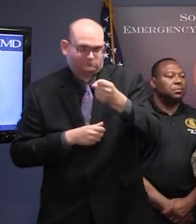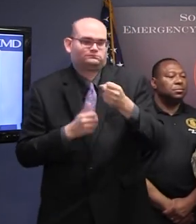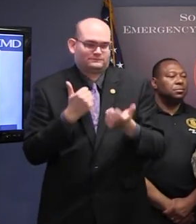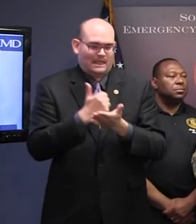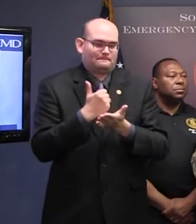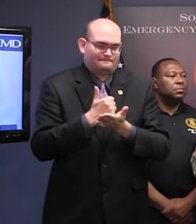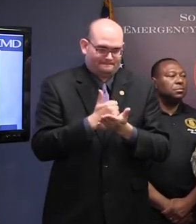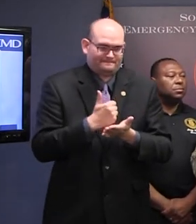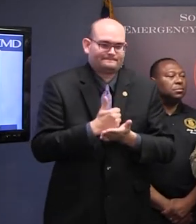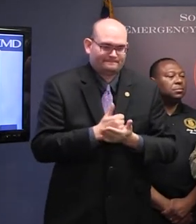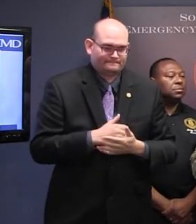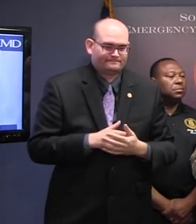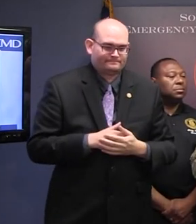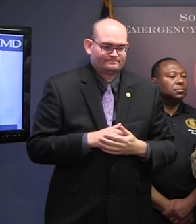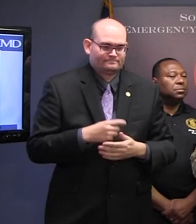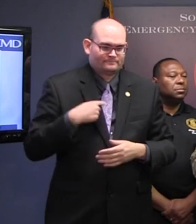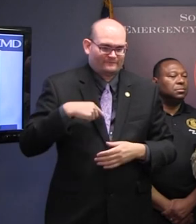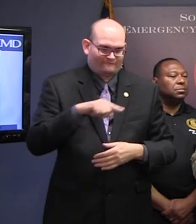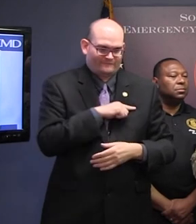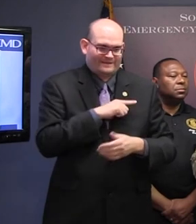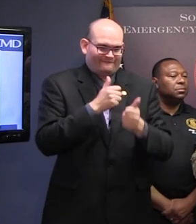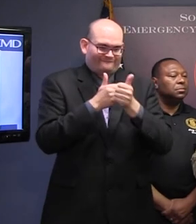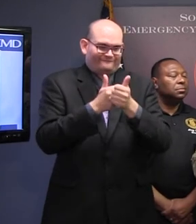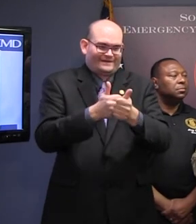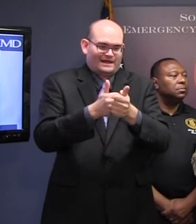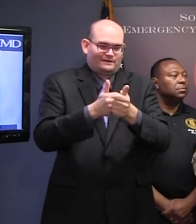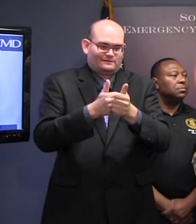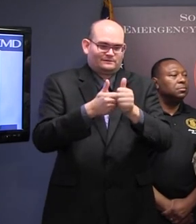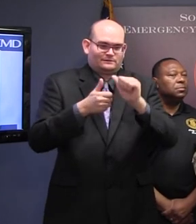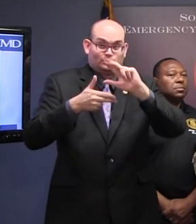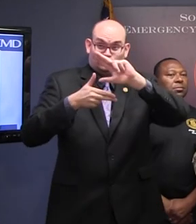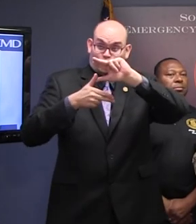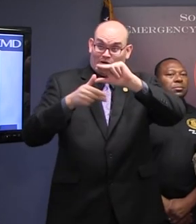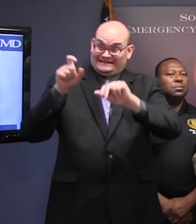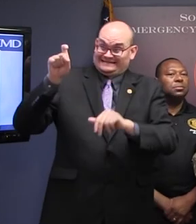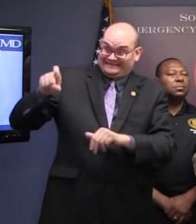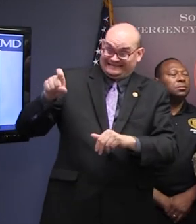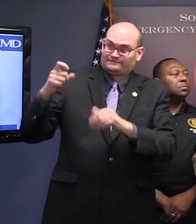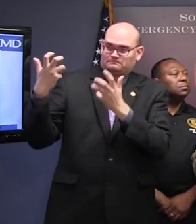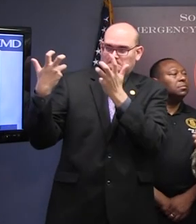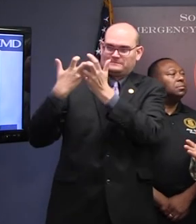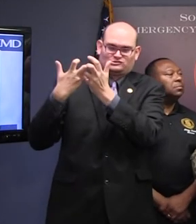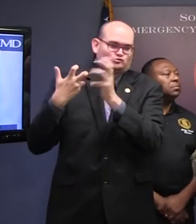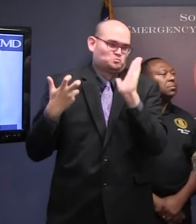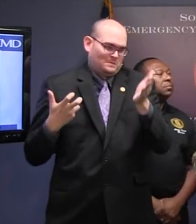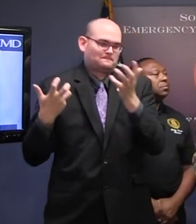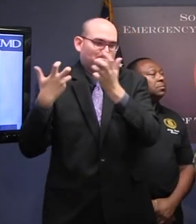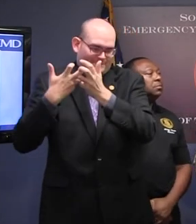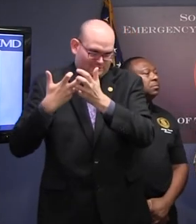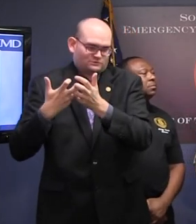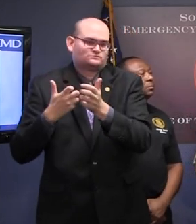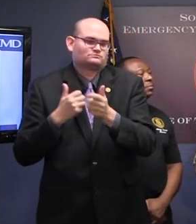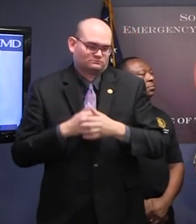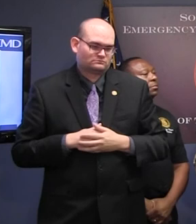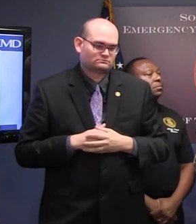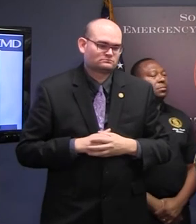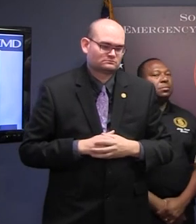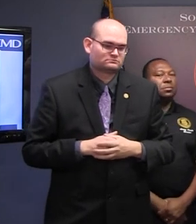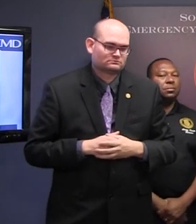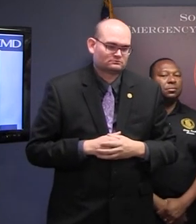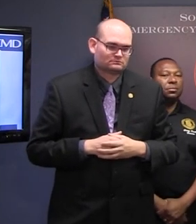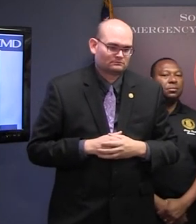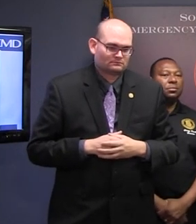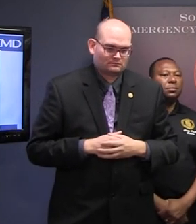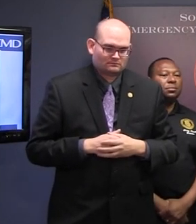requirements on what the storm requirements are, not what we happen to have in state. If we don't have it, we're bringing it from an unaffected state.